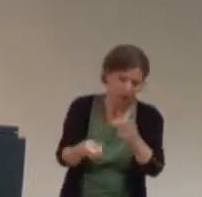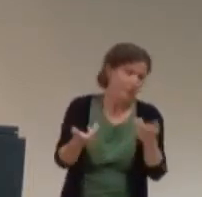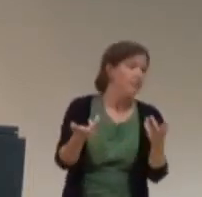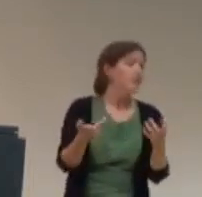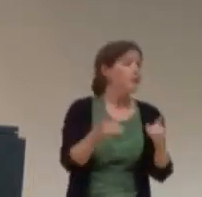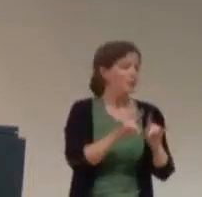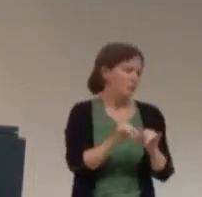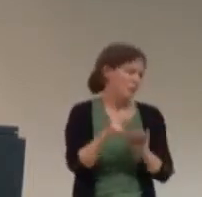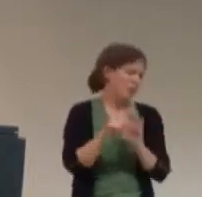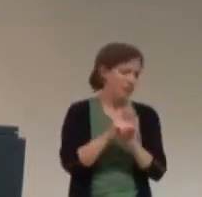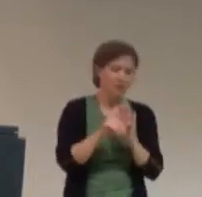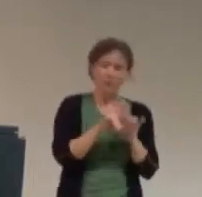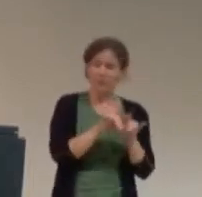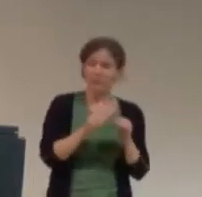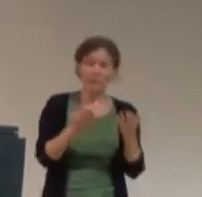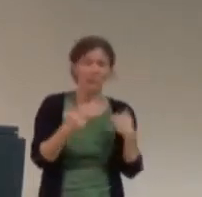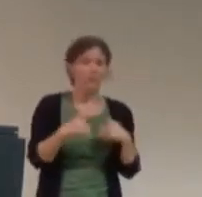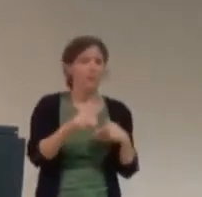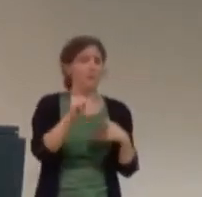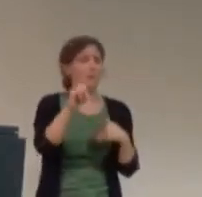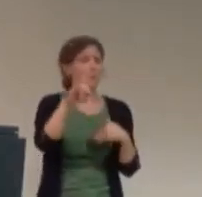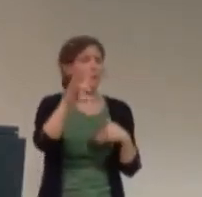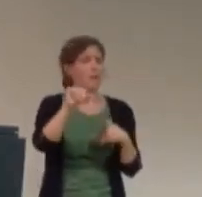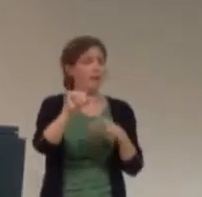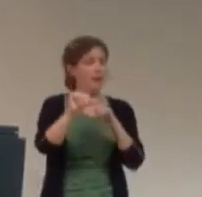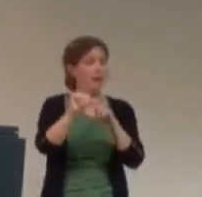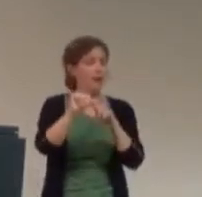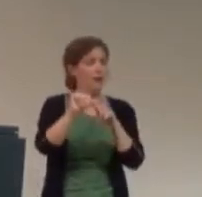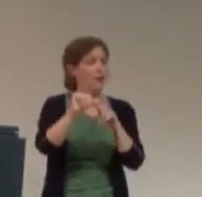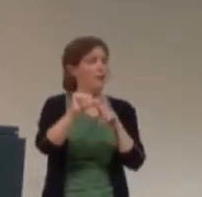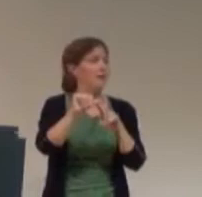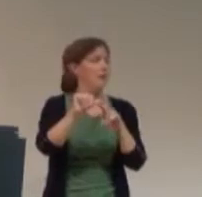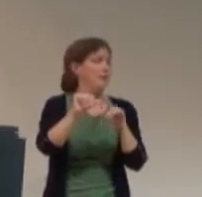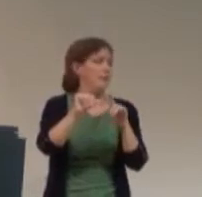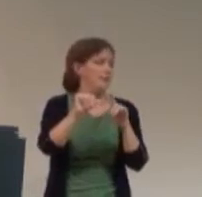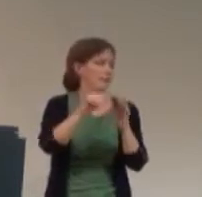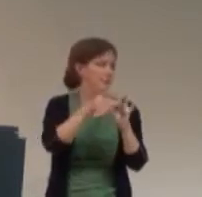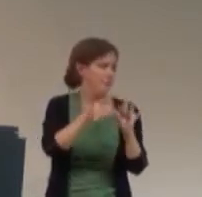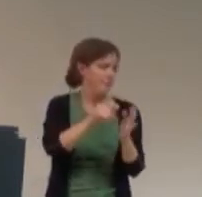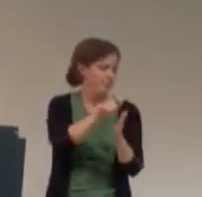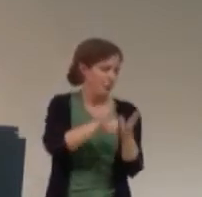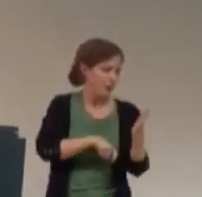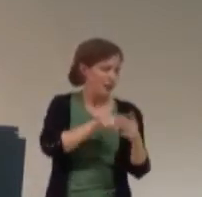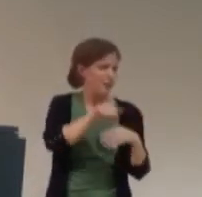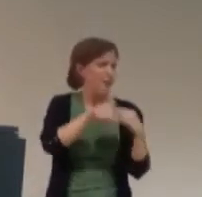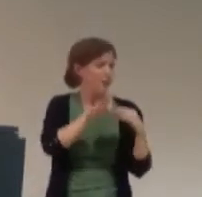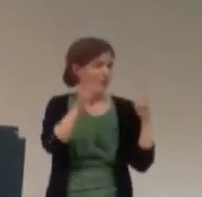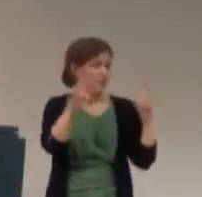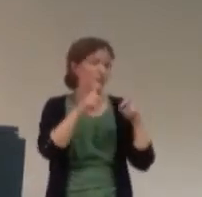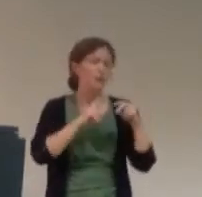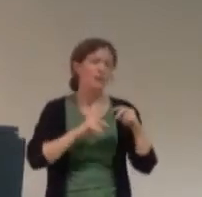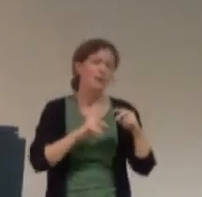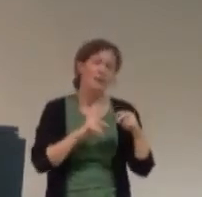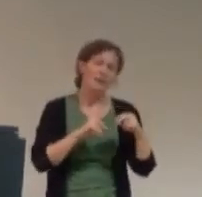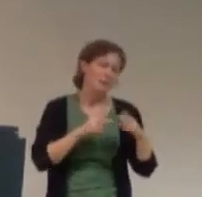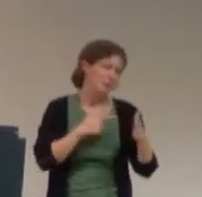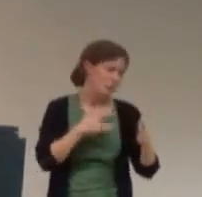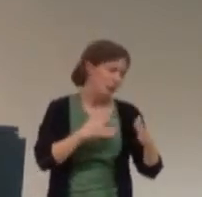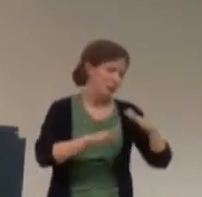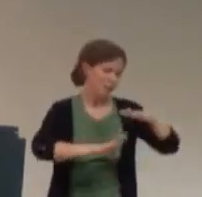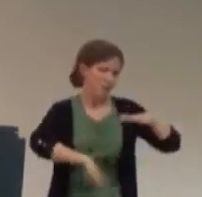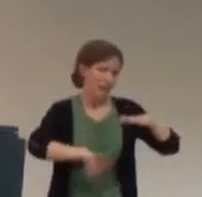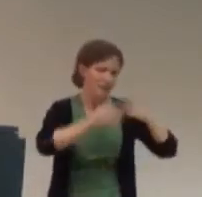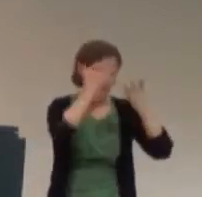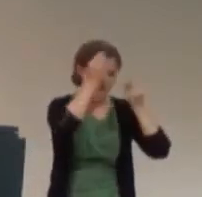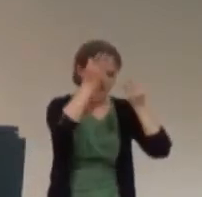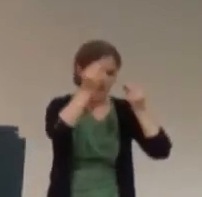top of that, when mainstream media attacks this issue, it is almost always very, very basic coverage. It is